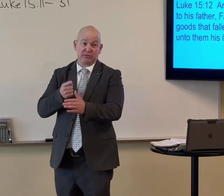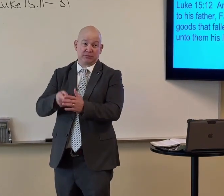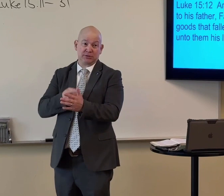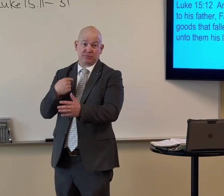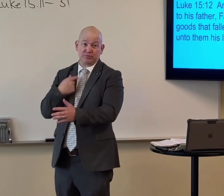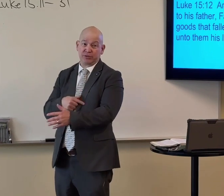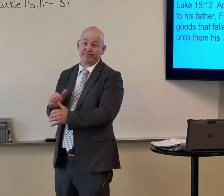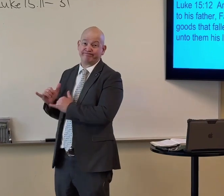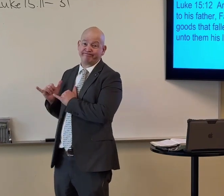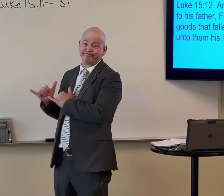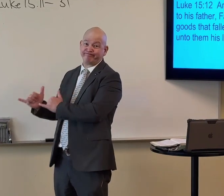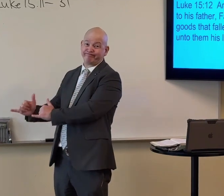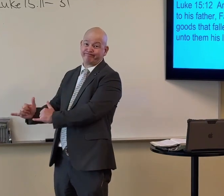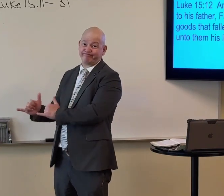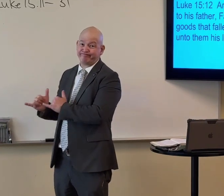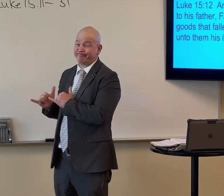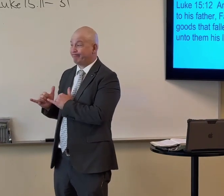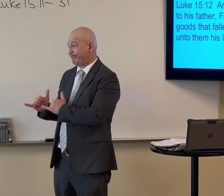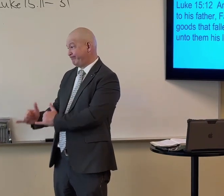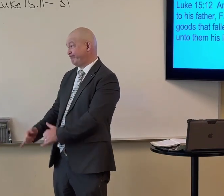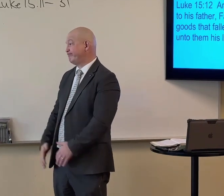But sometimes you and I are just like that.